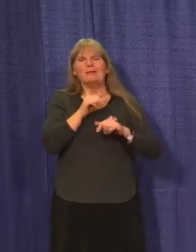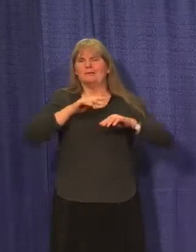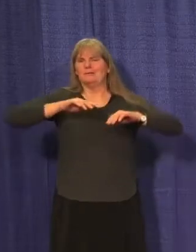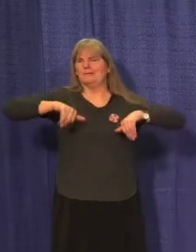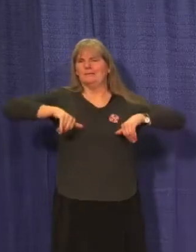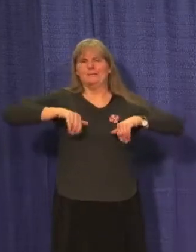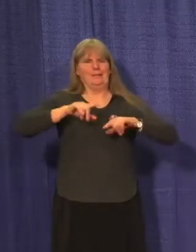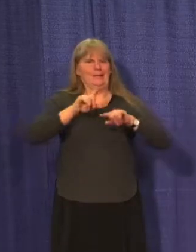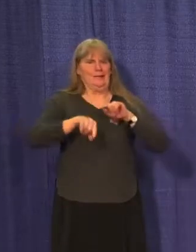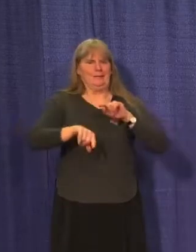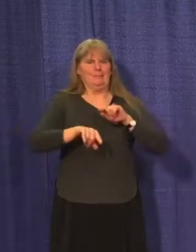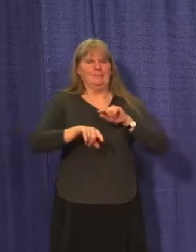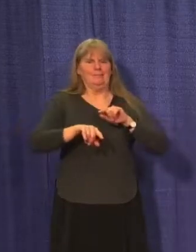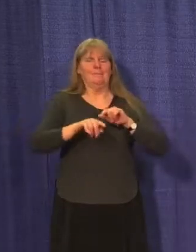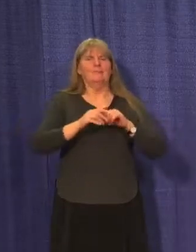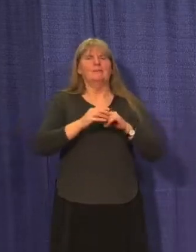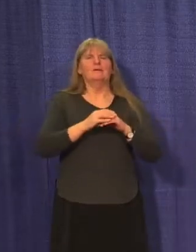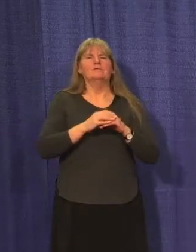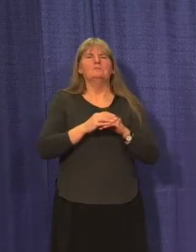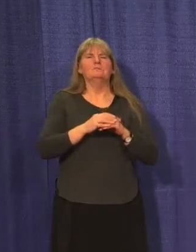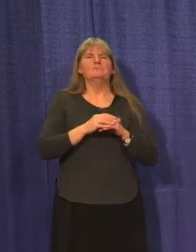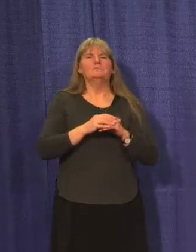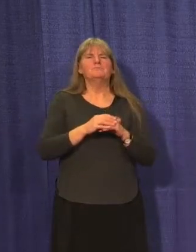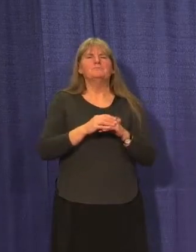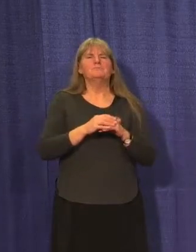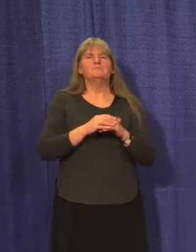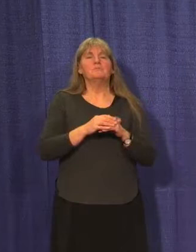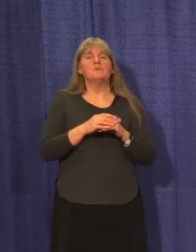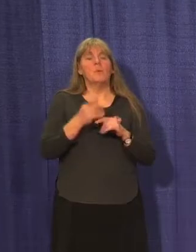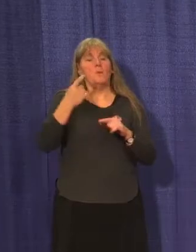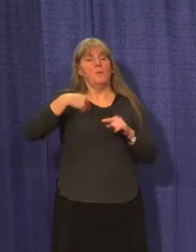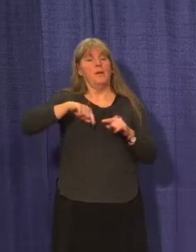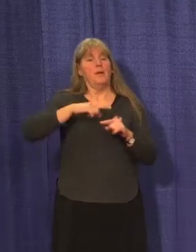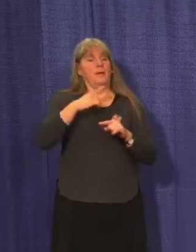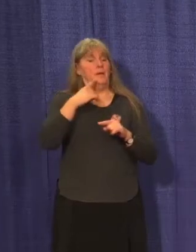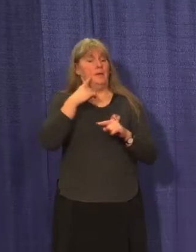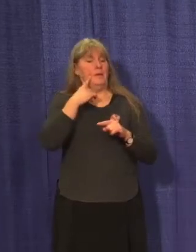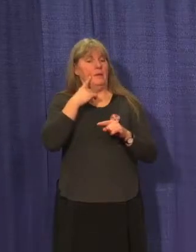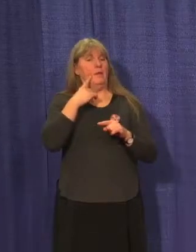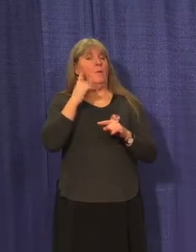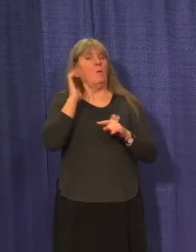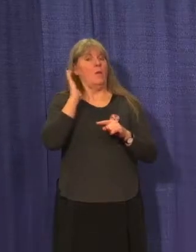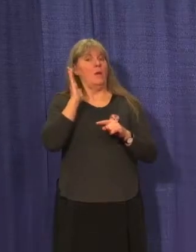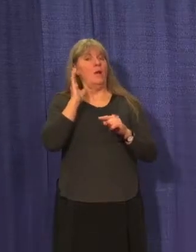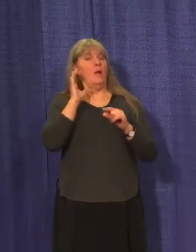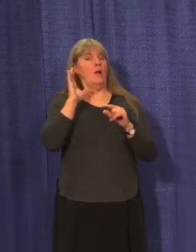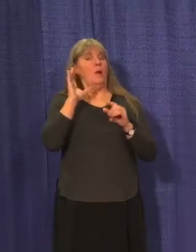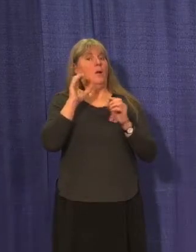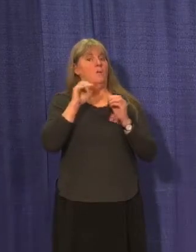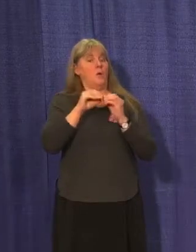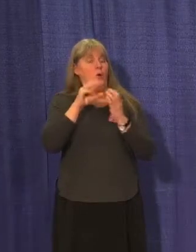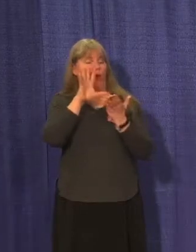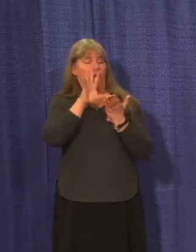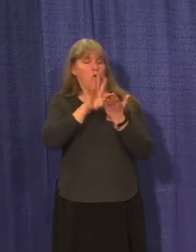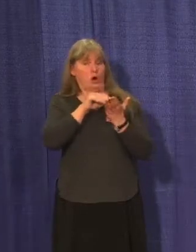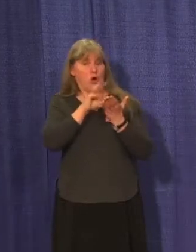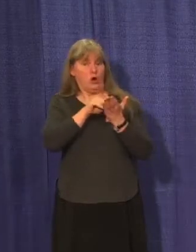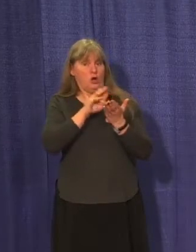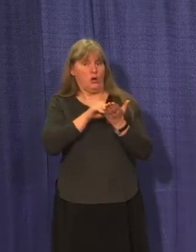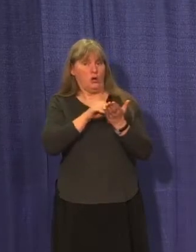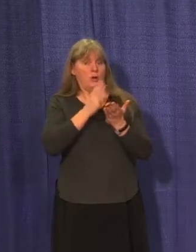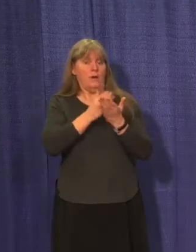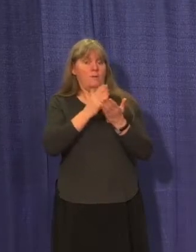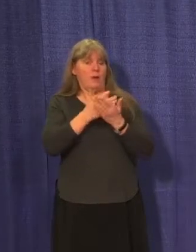to. And we anticipate that with more experience, with populations actually receiving the